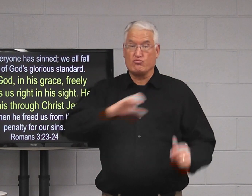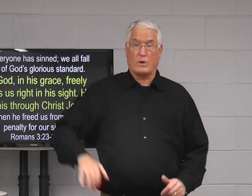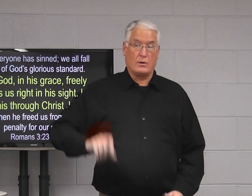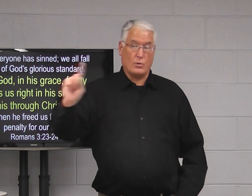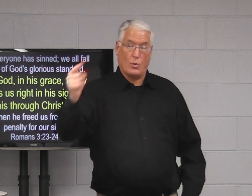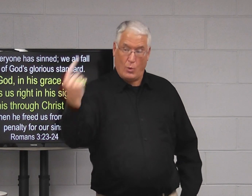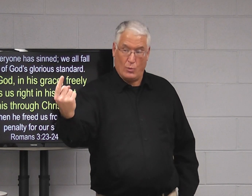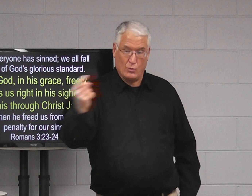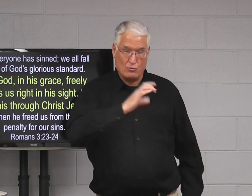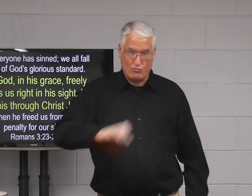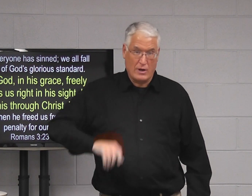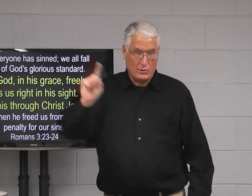Christ alone.